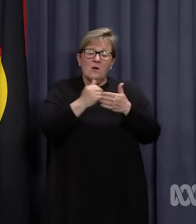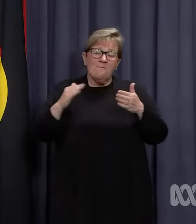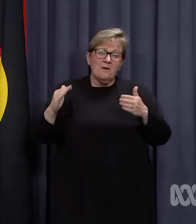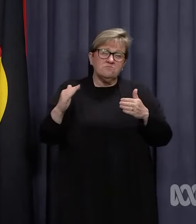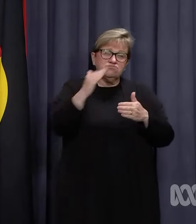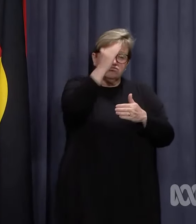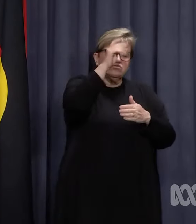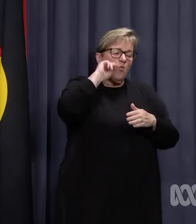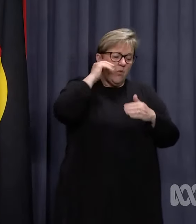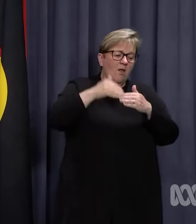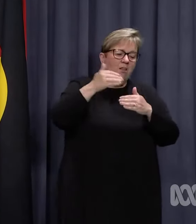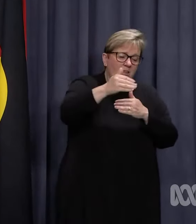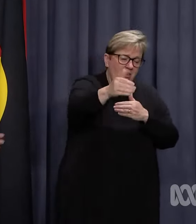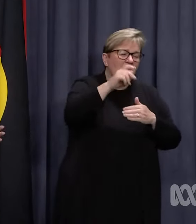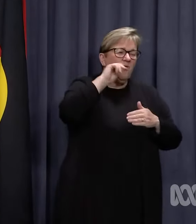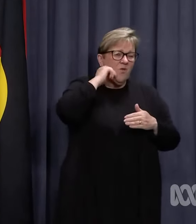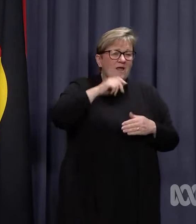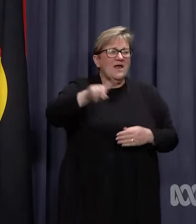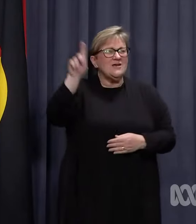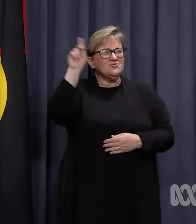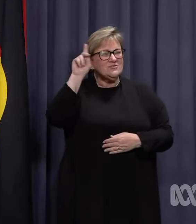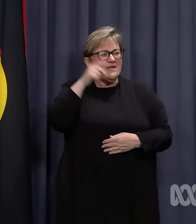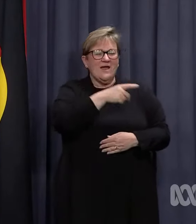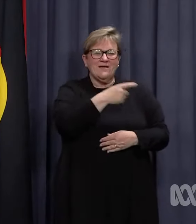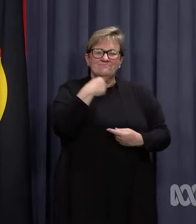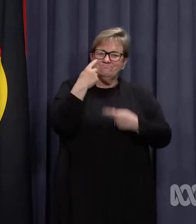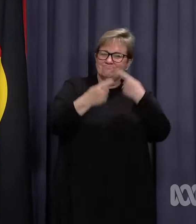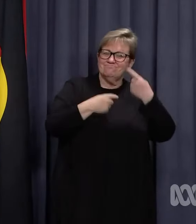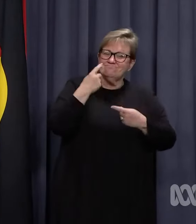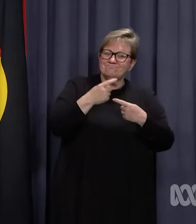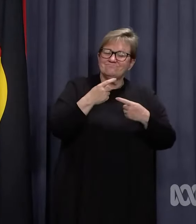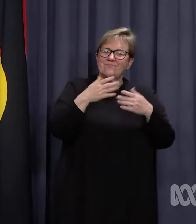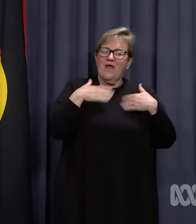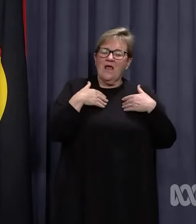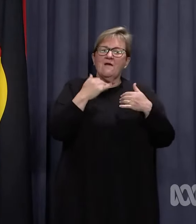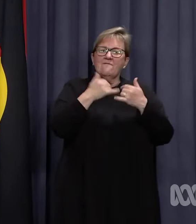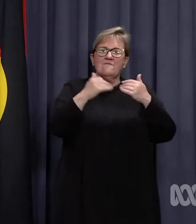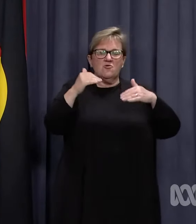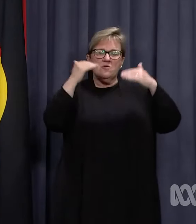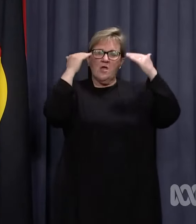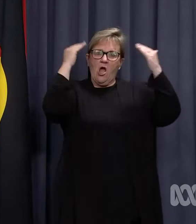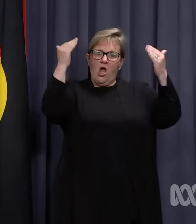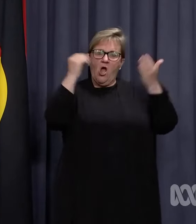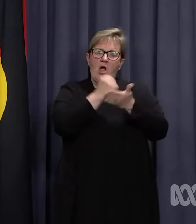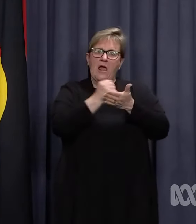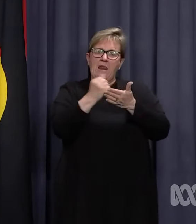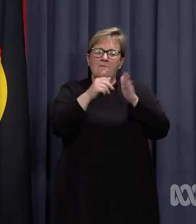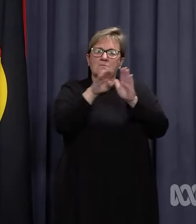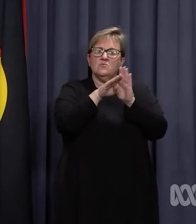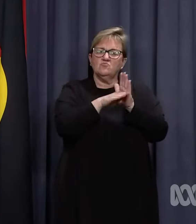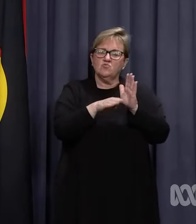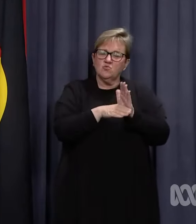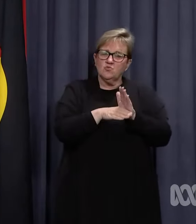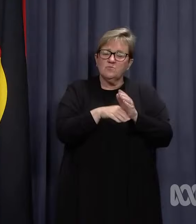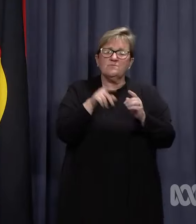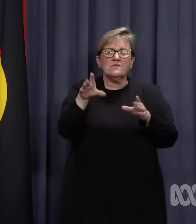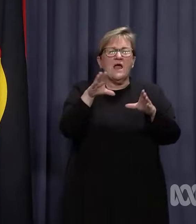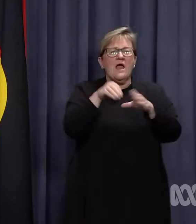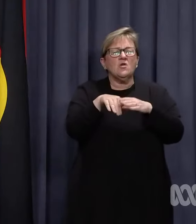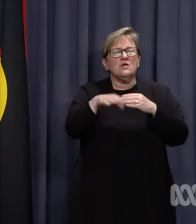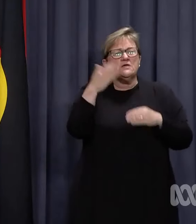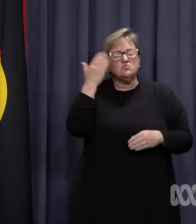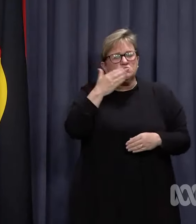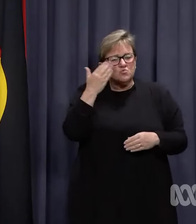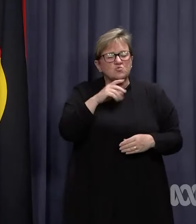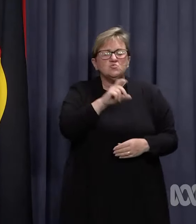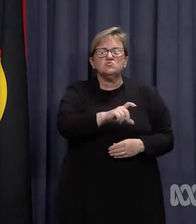increase over coming weeks. And today, you've just heard the Minister for Health announce we're moving to very high caseload settings. This includes in schools